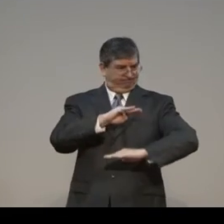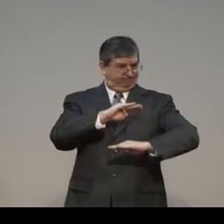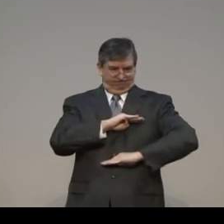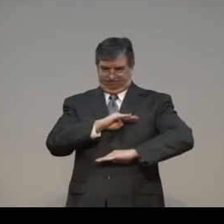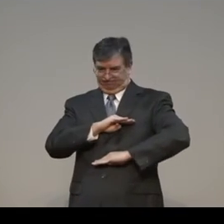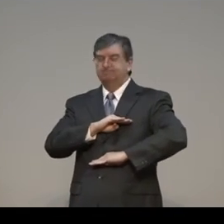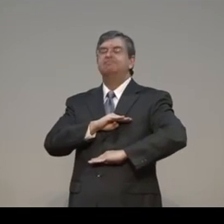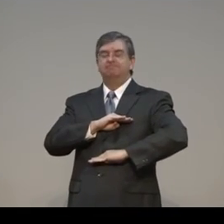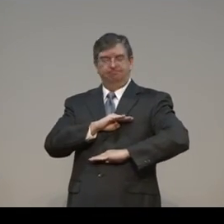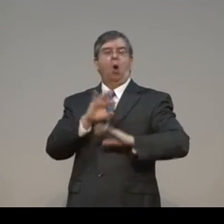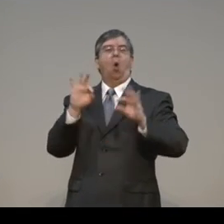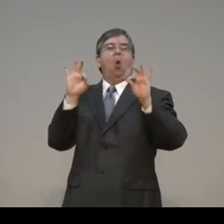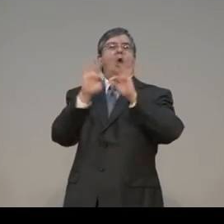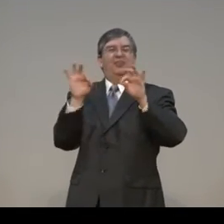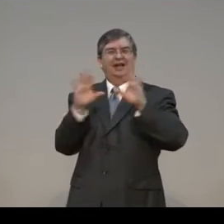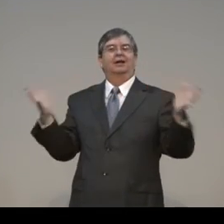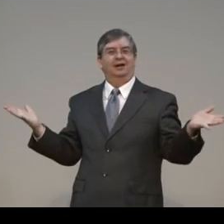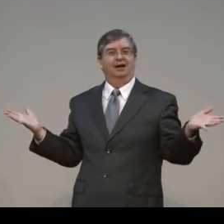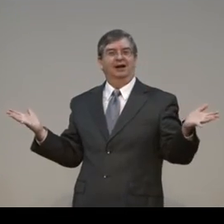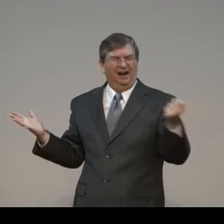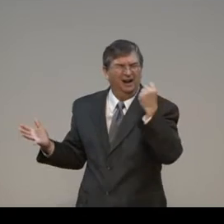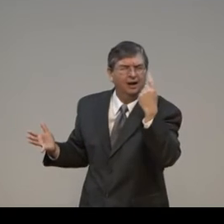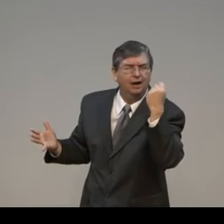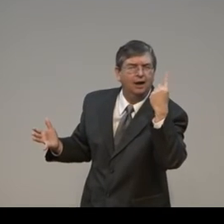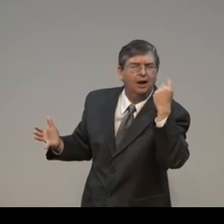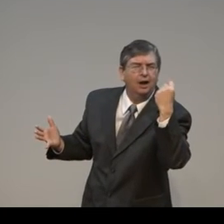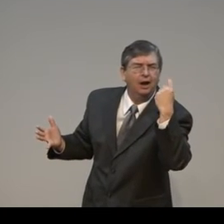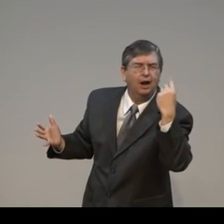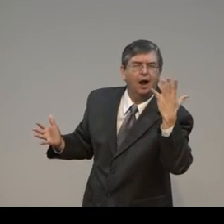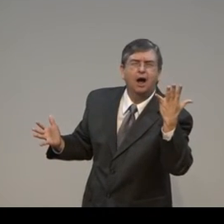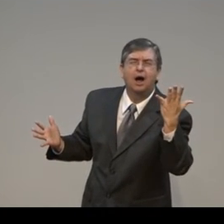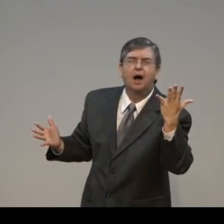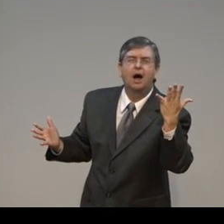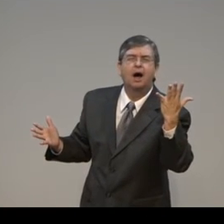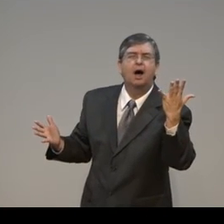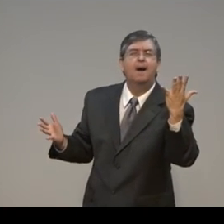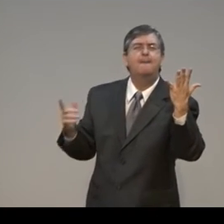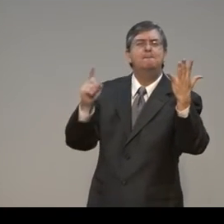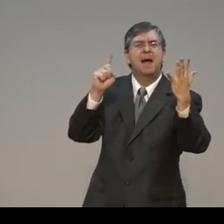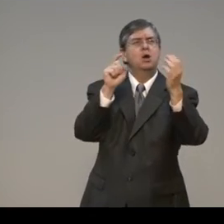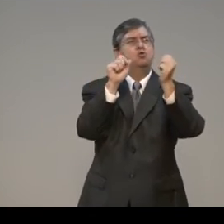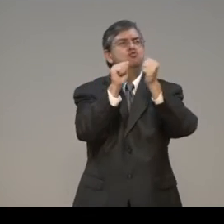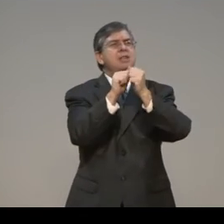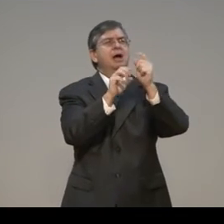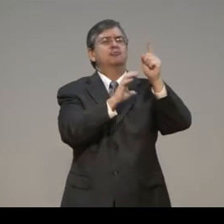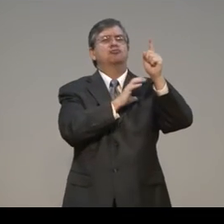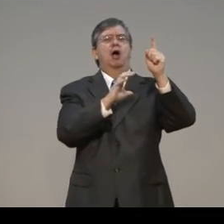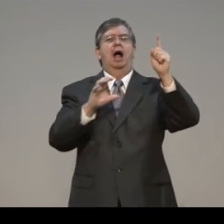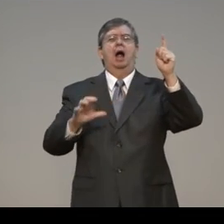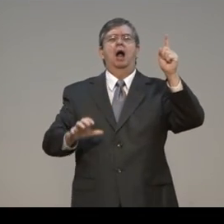Now, you have to have sufficiency in all the car's parts in order for it to be a car